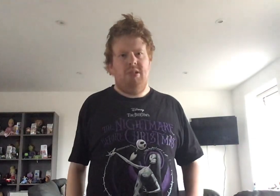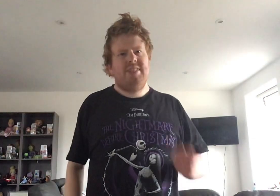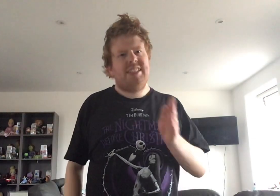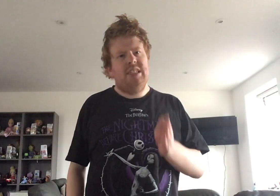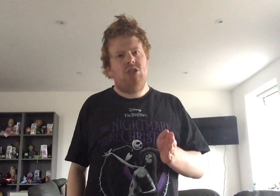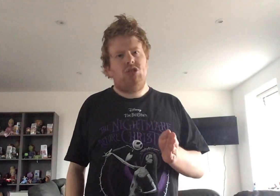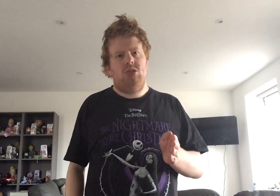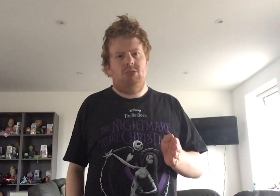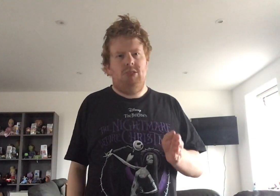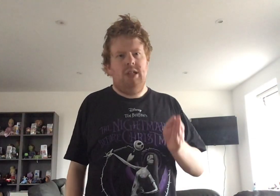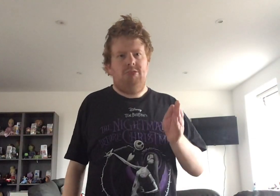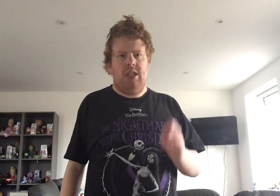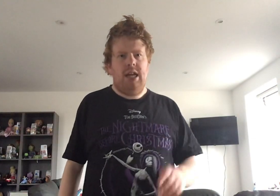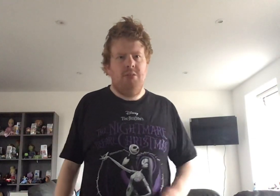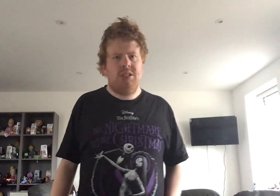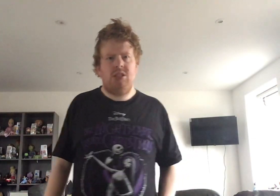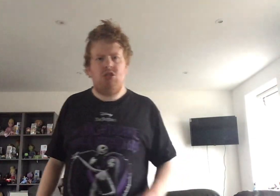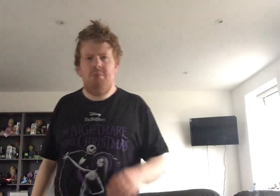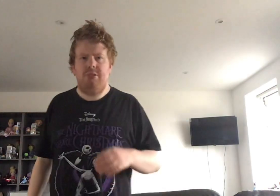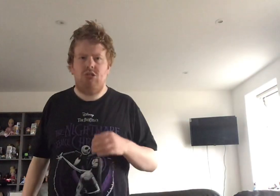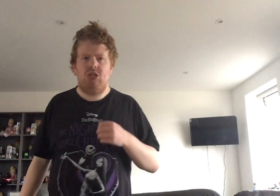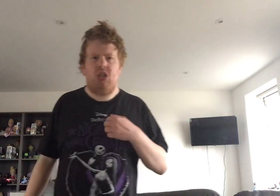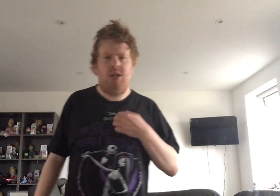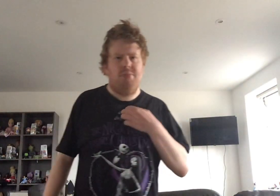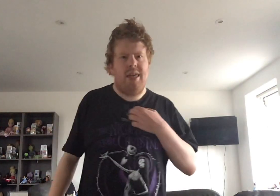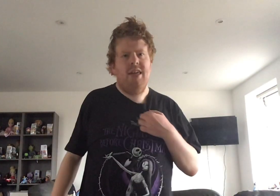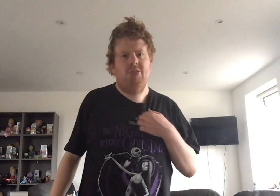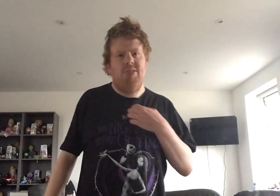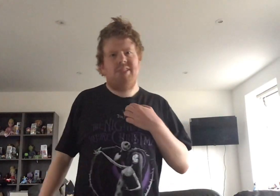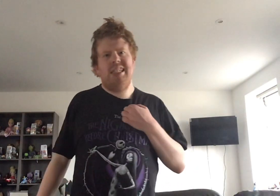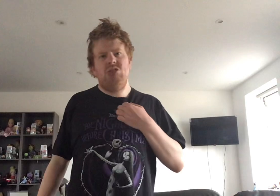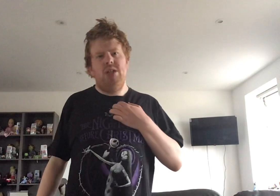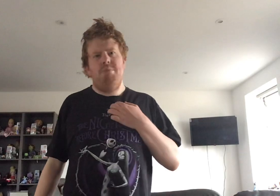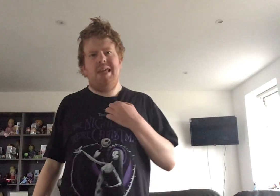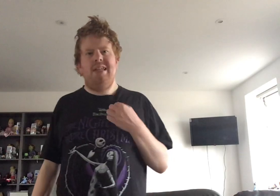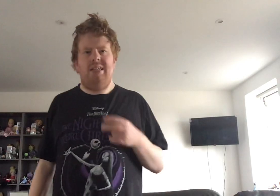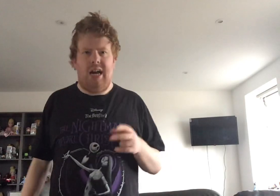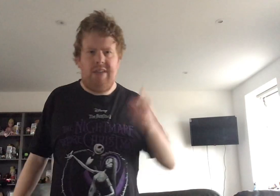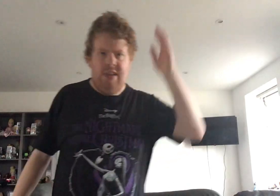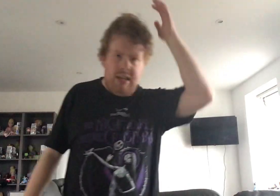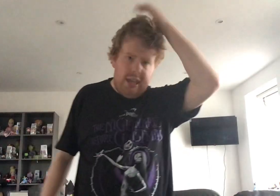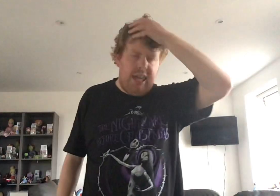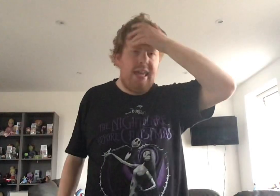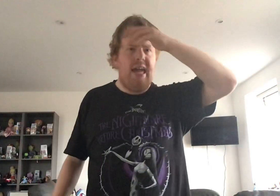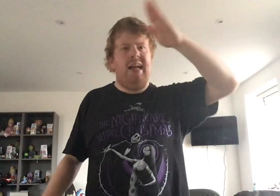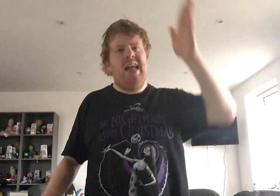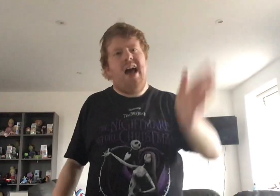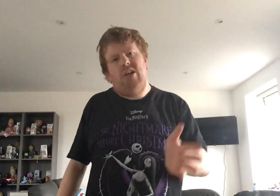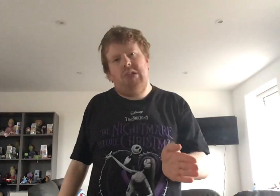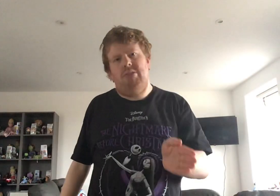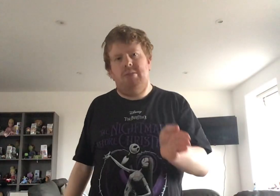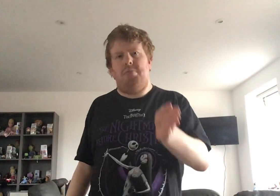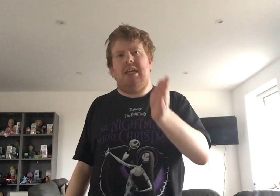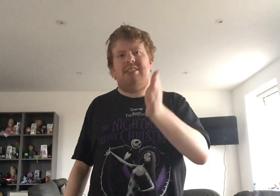with, when, when it comes to Dumbledore's army, with Sajid being alive, he and Harry will be,